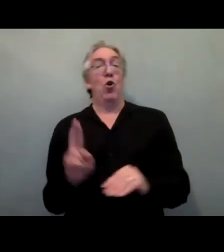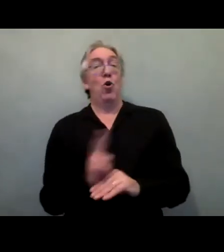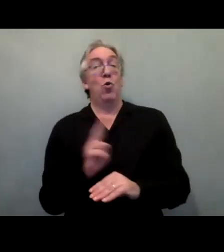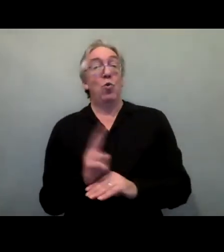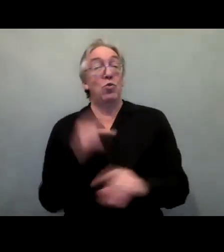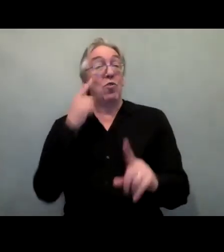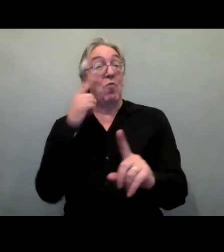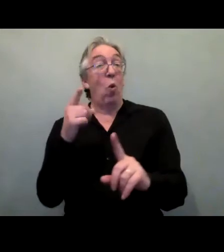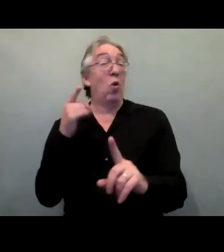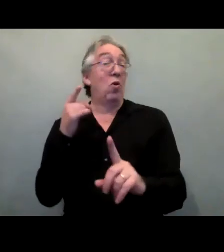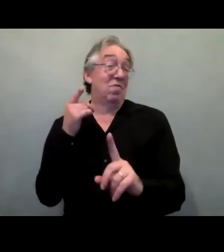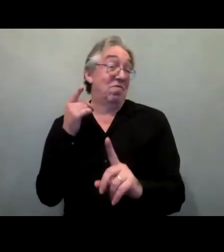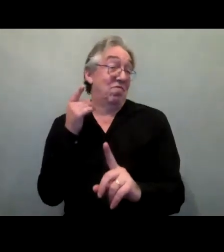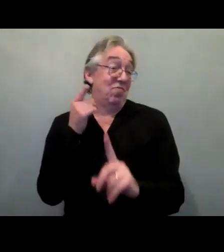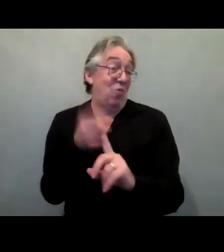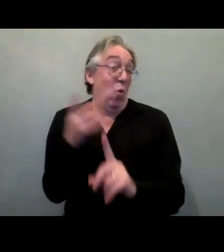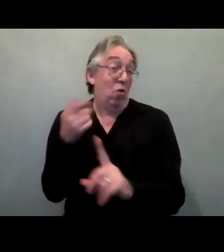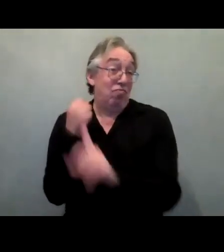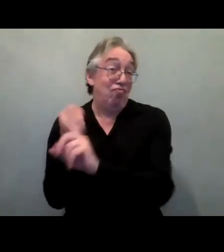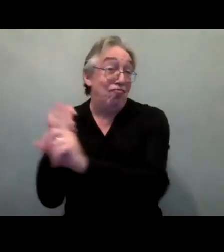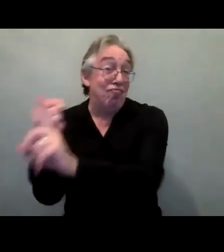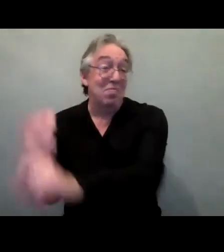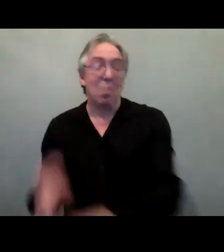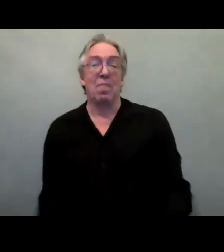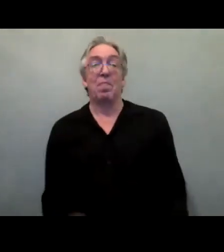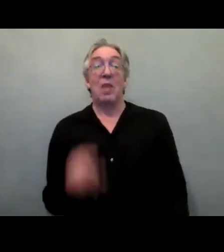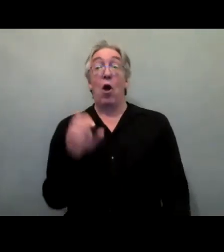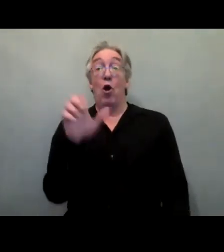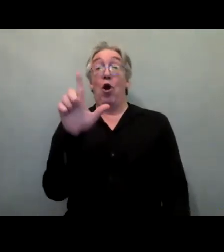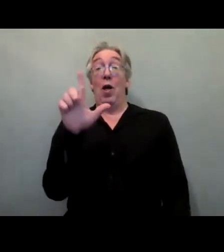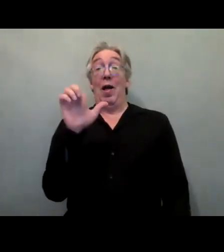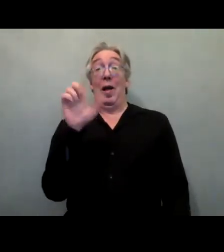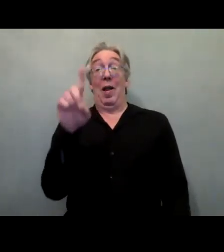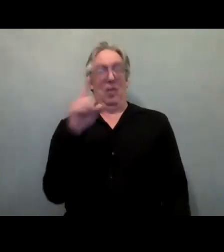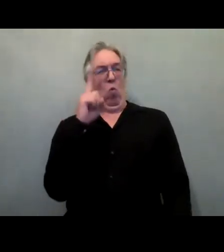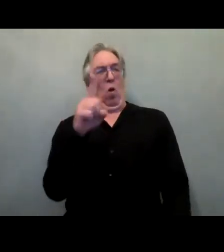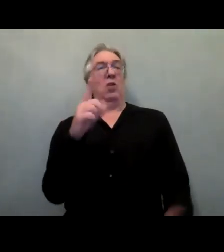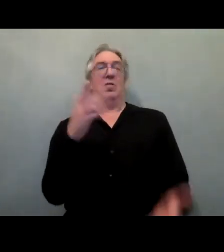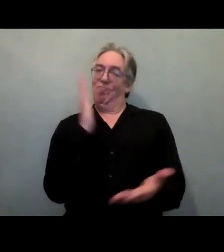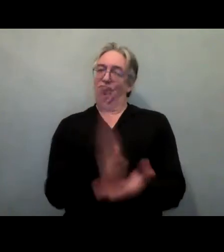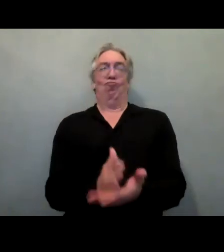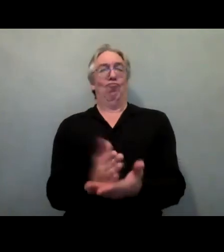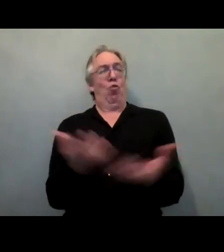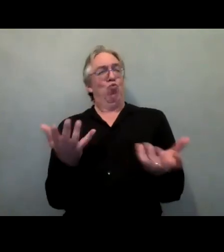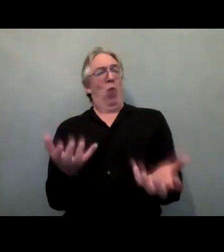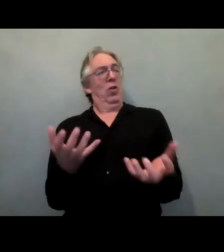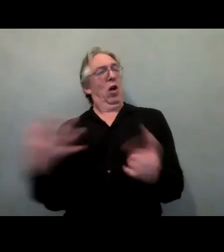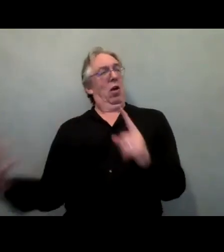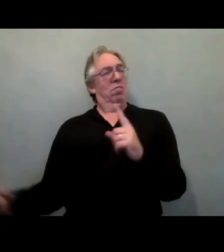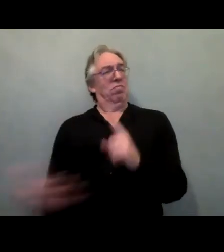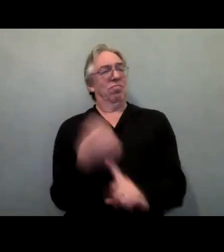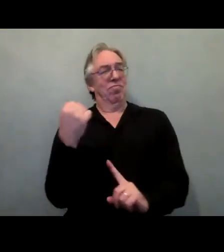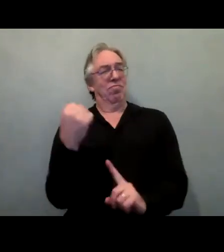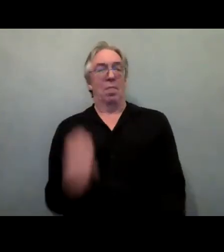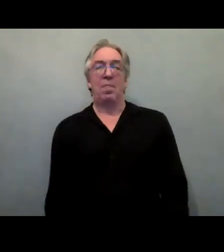advocacy as well. And it is one of GLAAD's concrete achievements. And I think we can use this collaborative approach